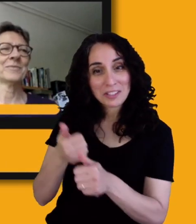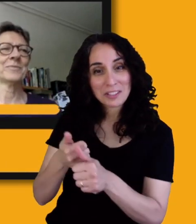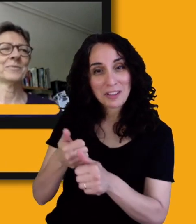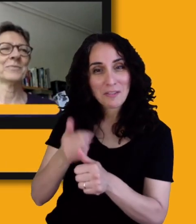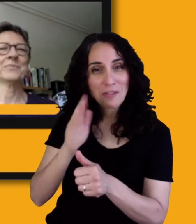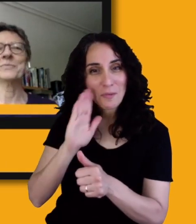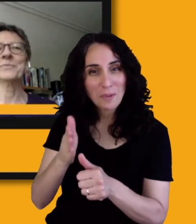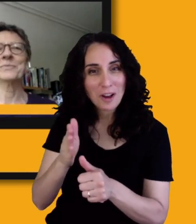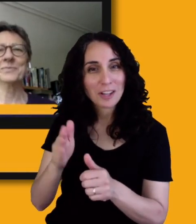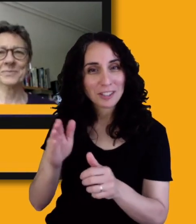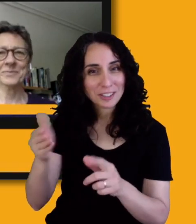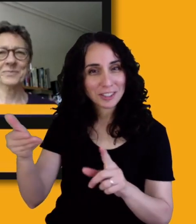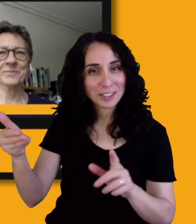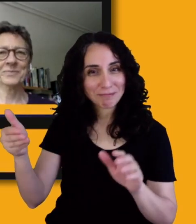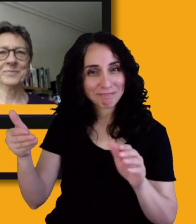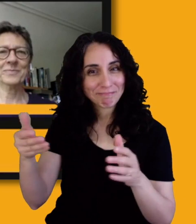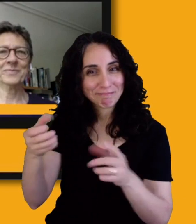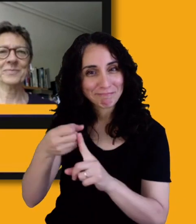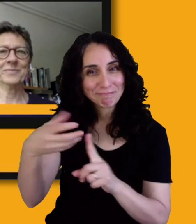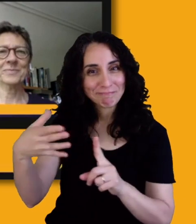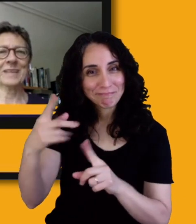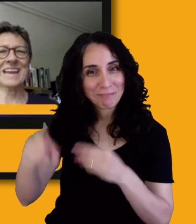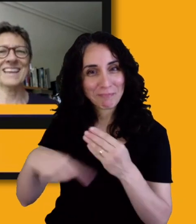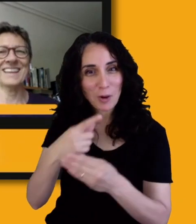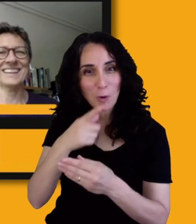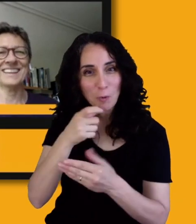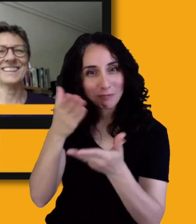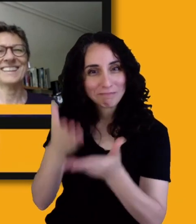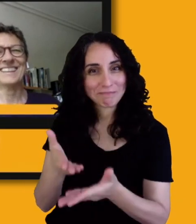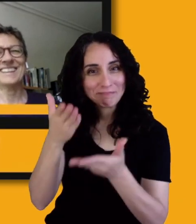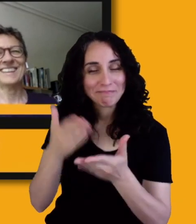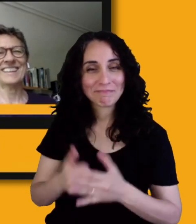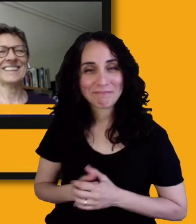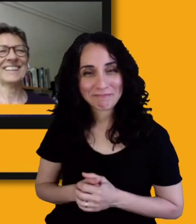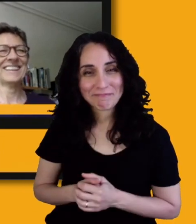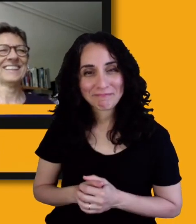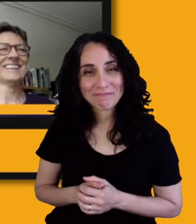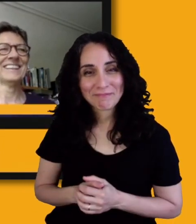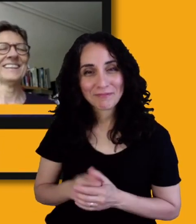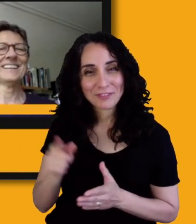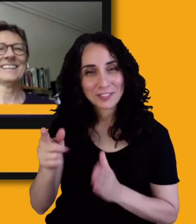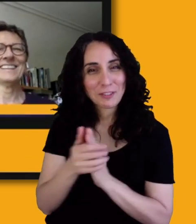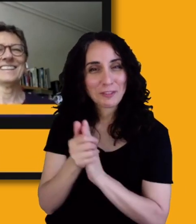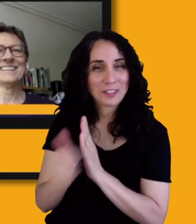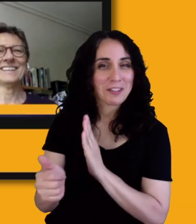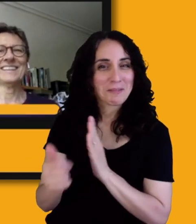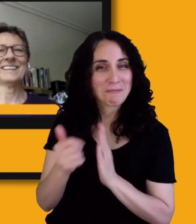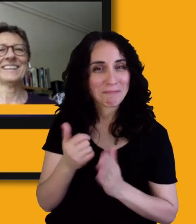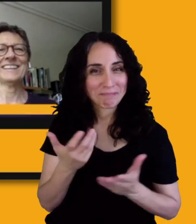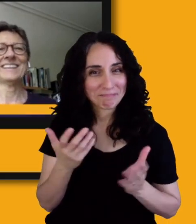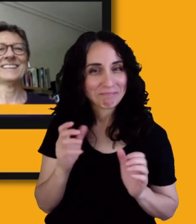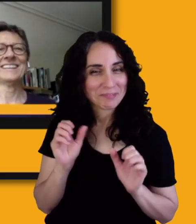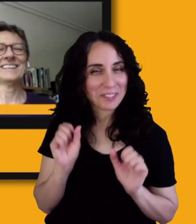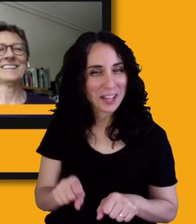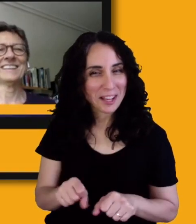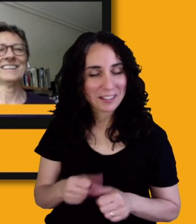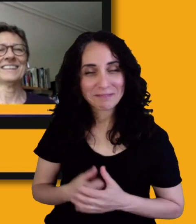to introduce Barbara so she can do it herself. She's the best to do her own introduction, so I'll allow her to do that, but before we go into that,